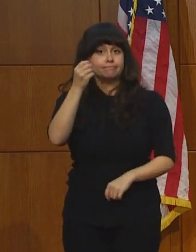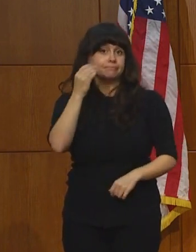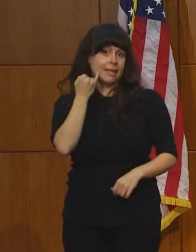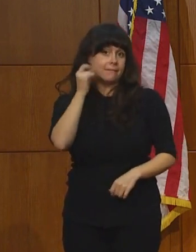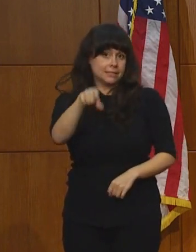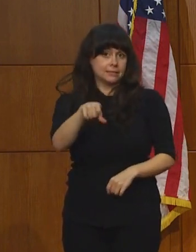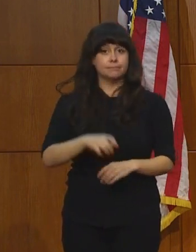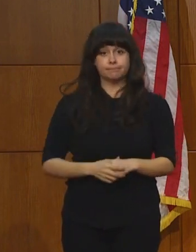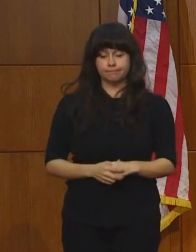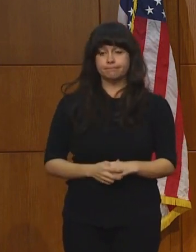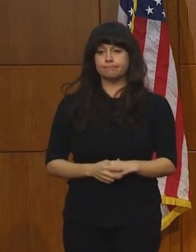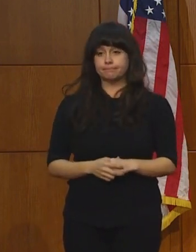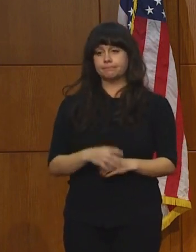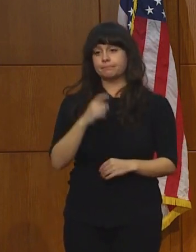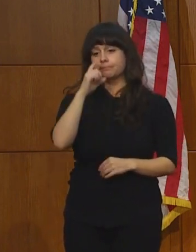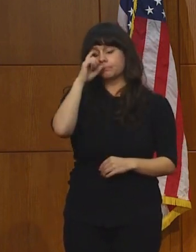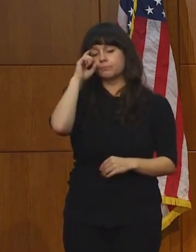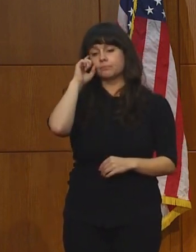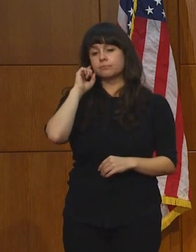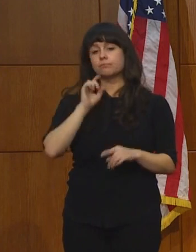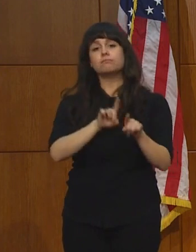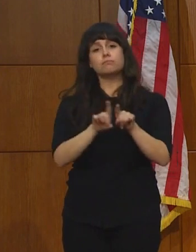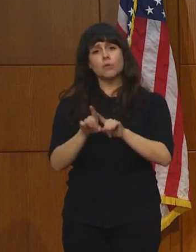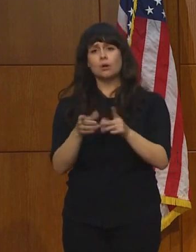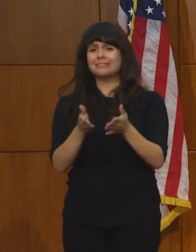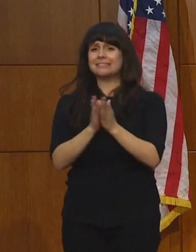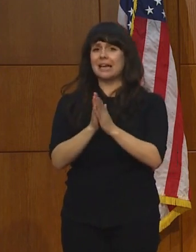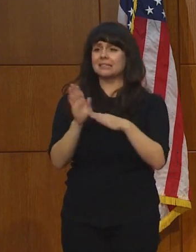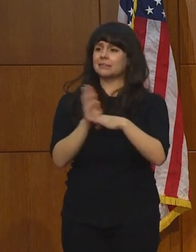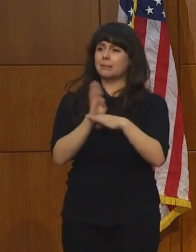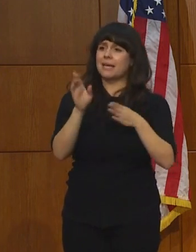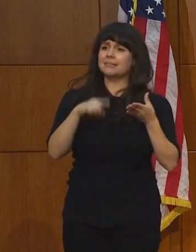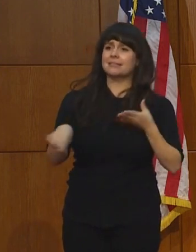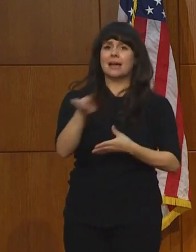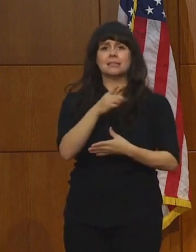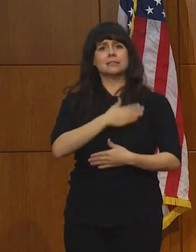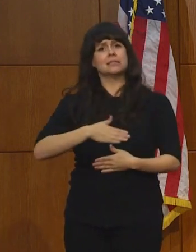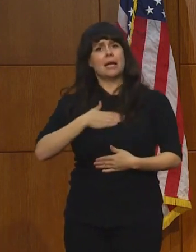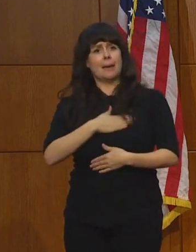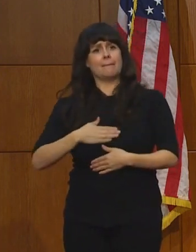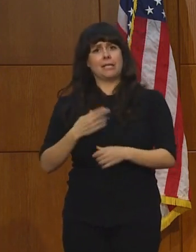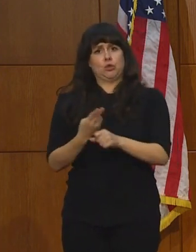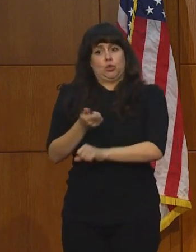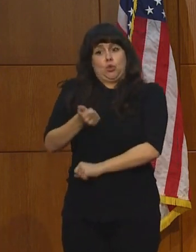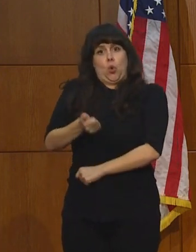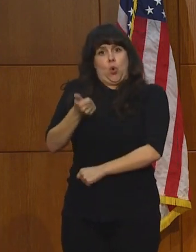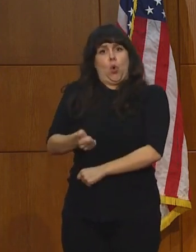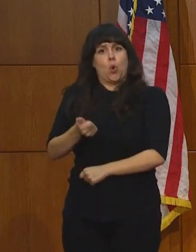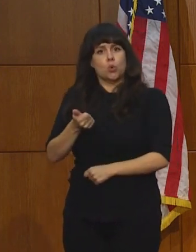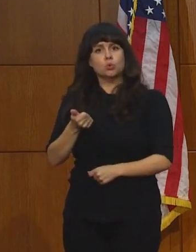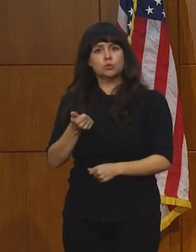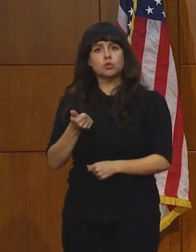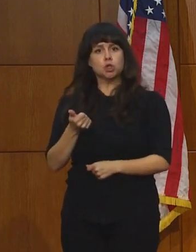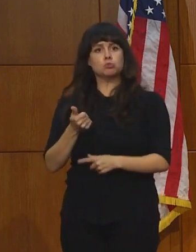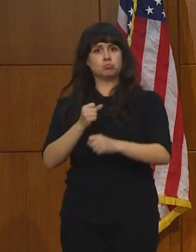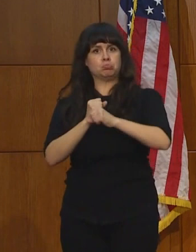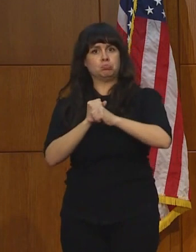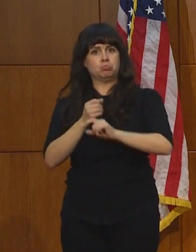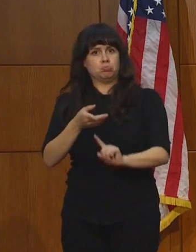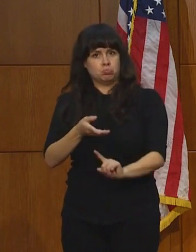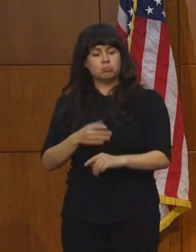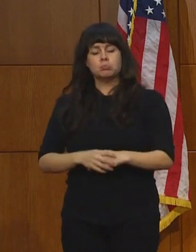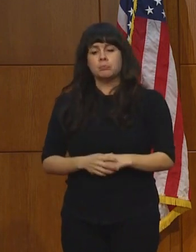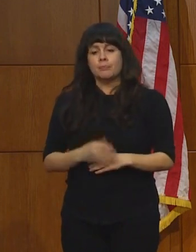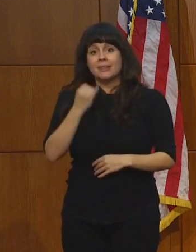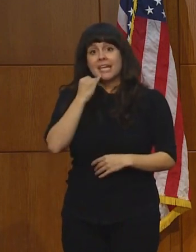needed. I'm also calling on businesses to step up their own enforcement. If a patron of